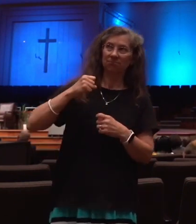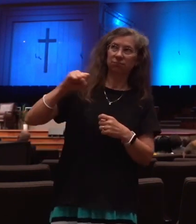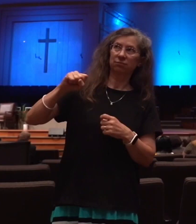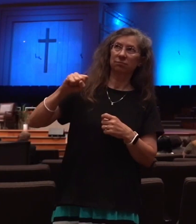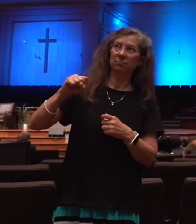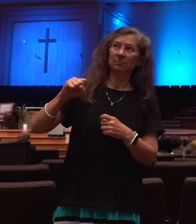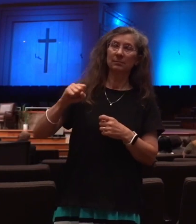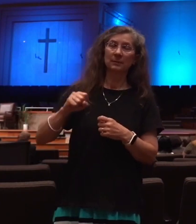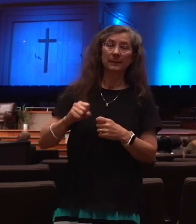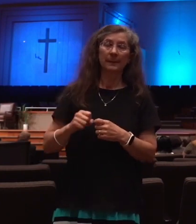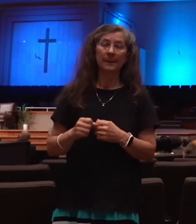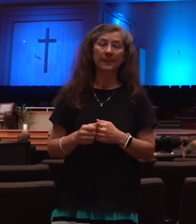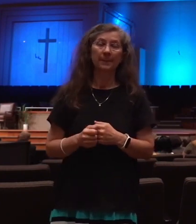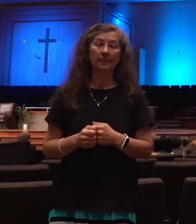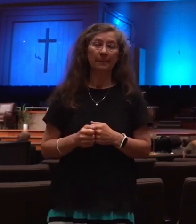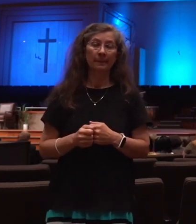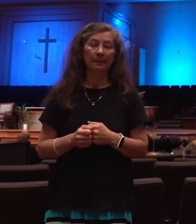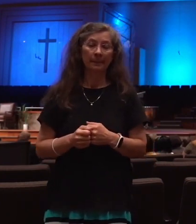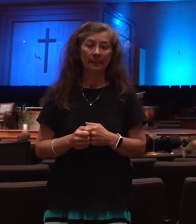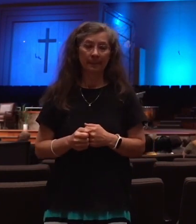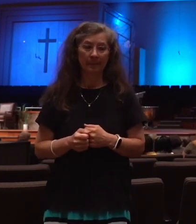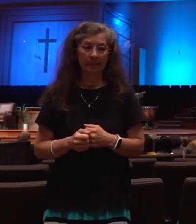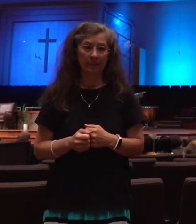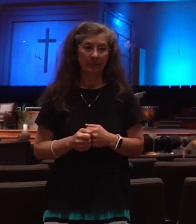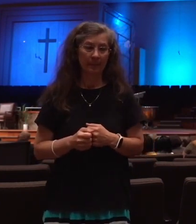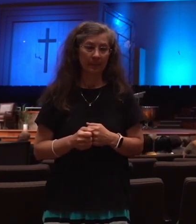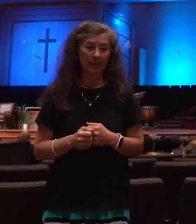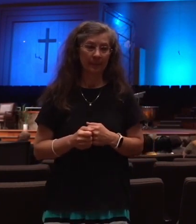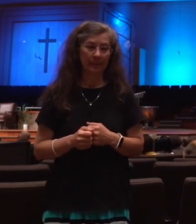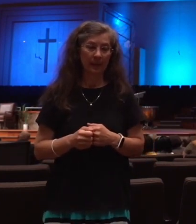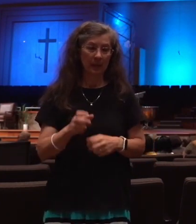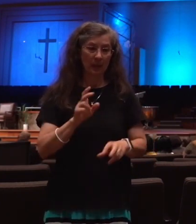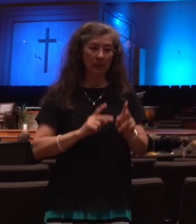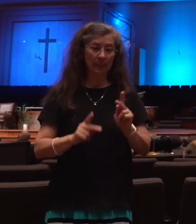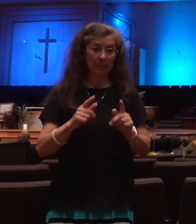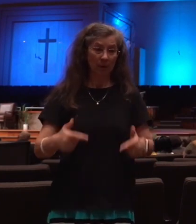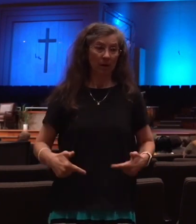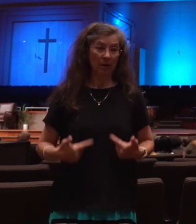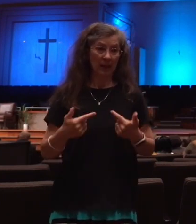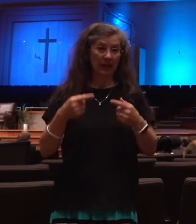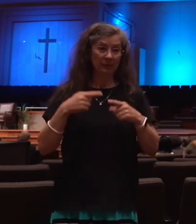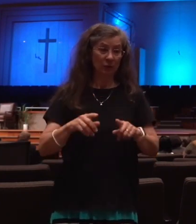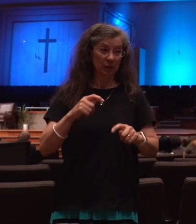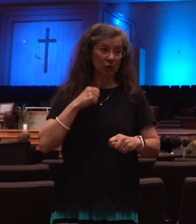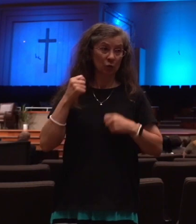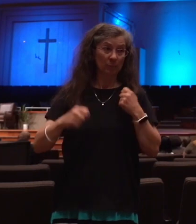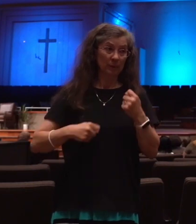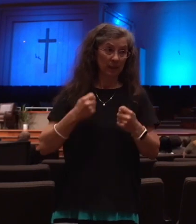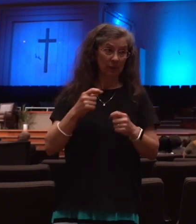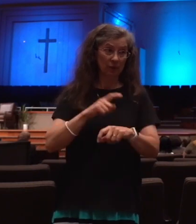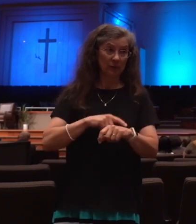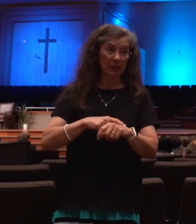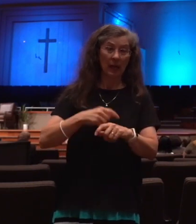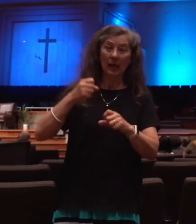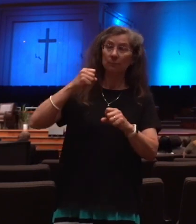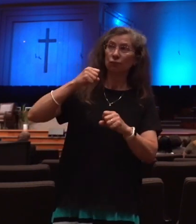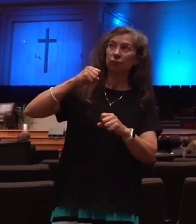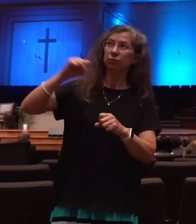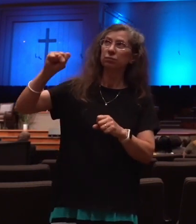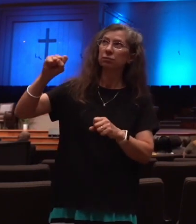The rebels alive at that time will not only reject God and his offer of salvation, but will run